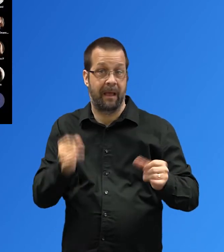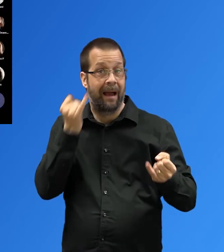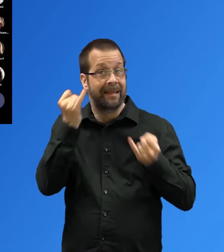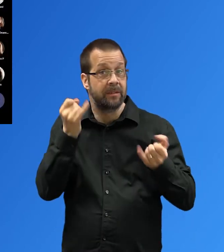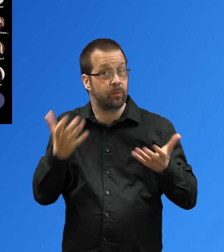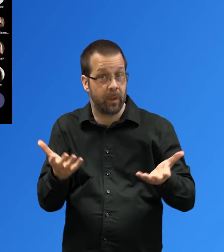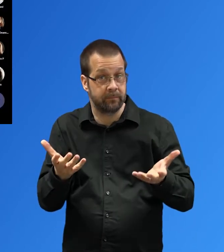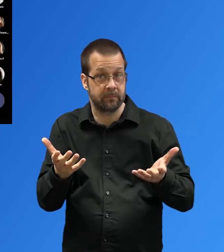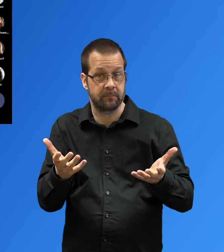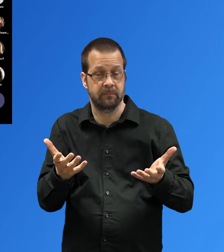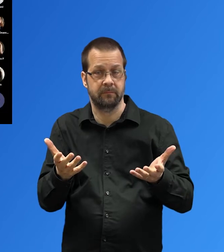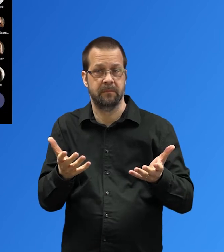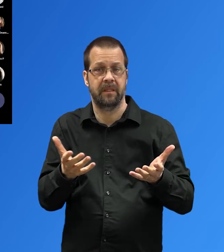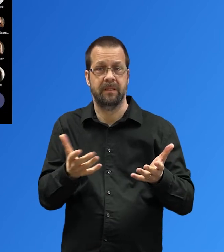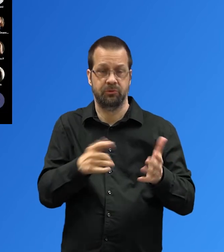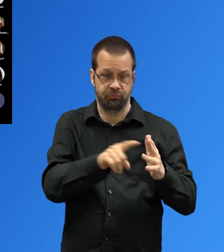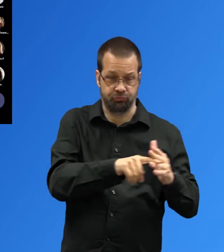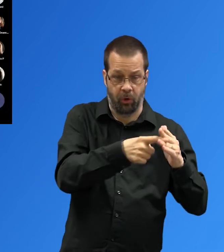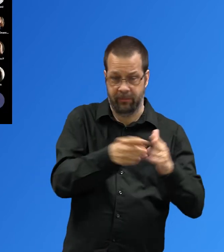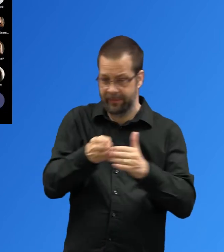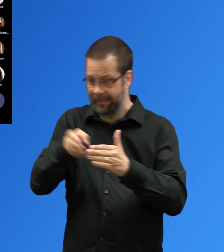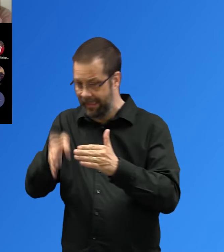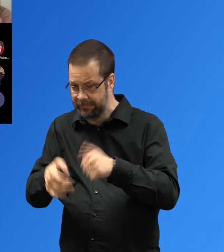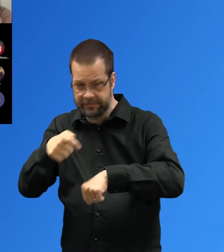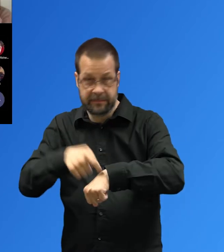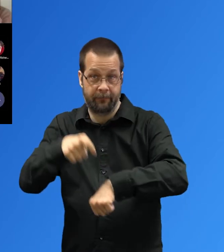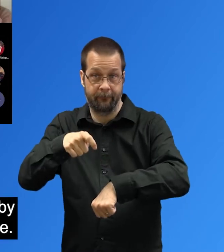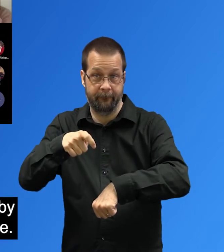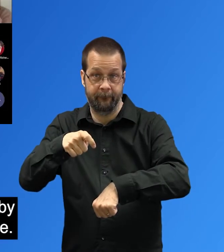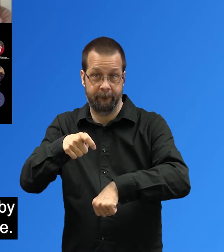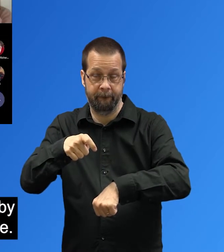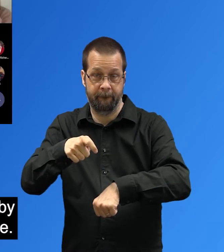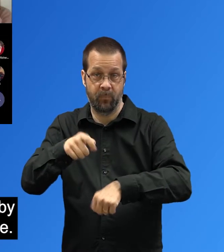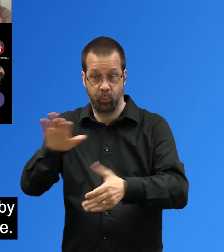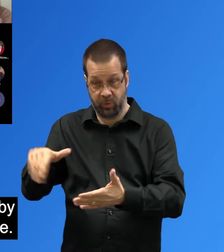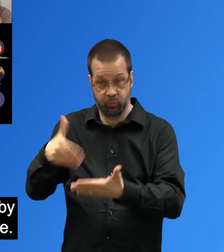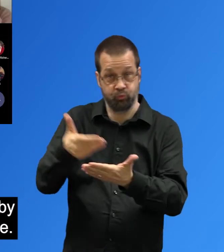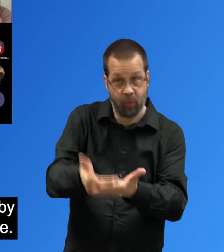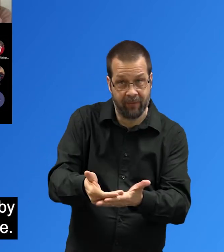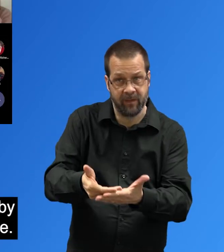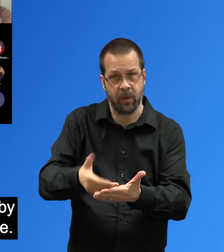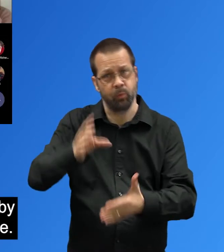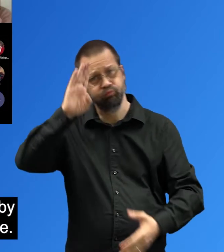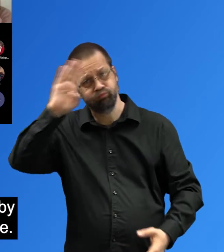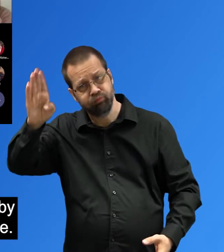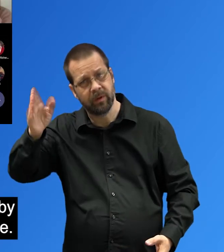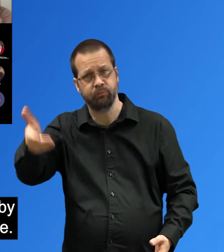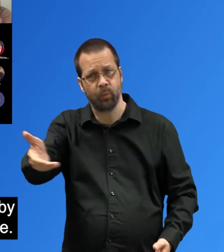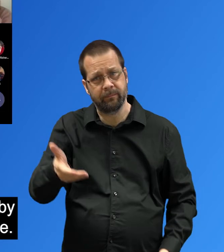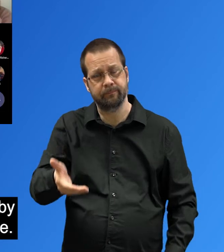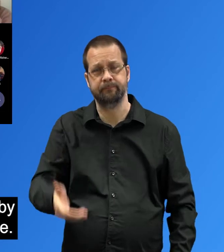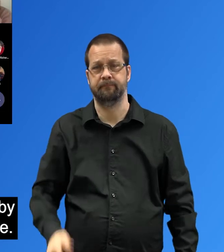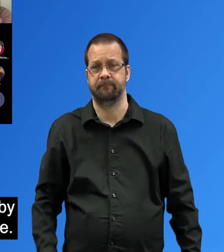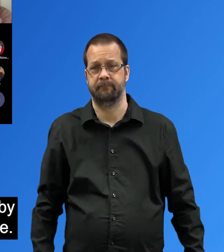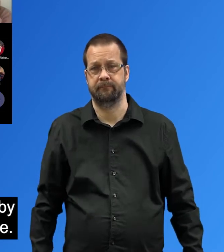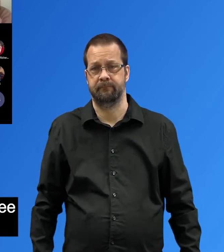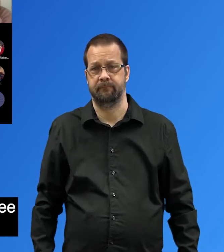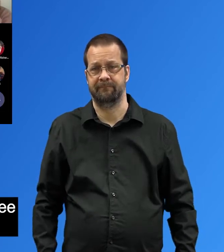time Welcome participants as they arrive Encourage the use of video by all participants when possible